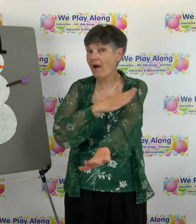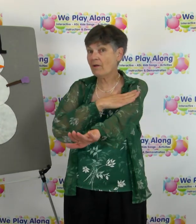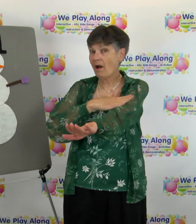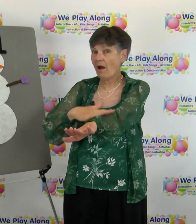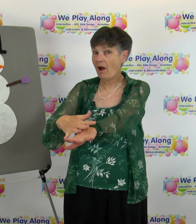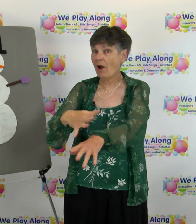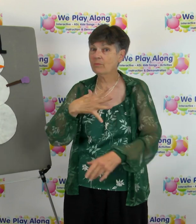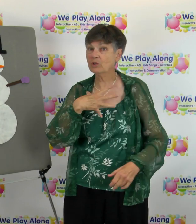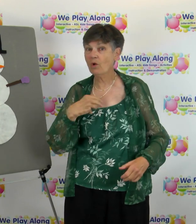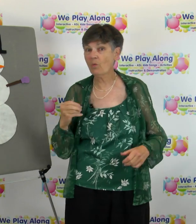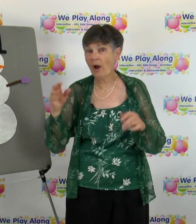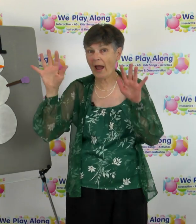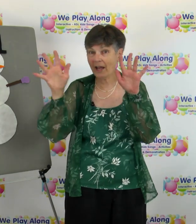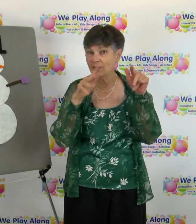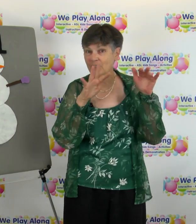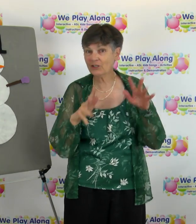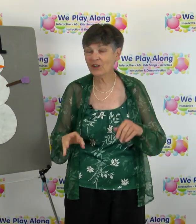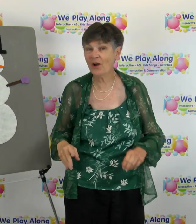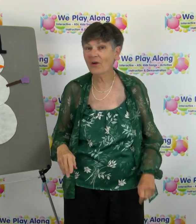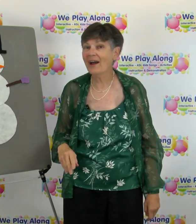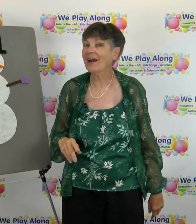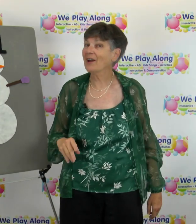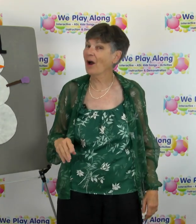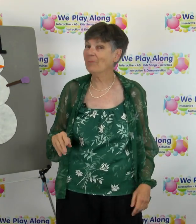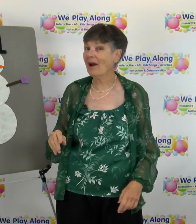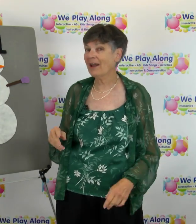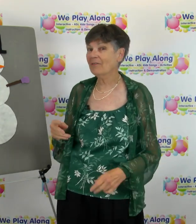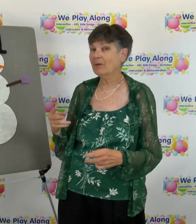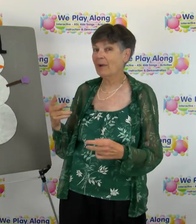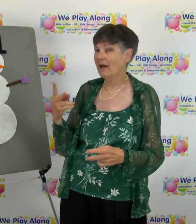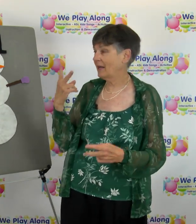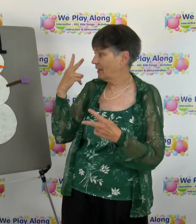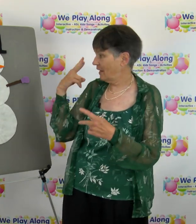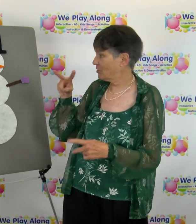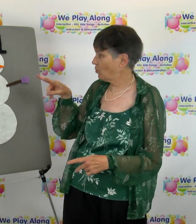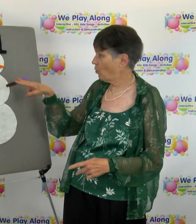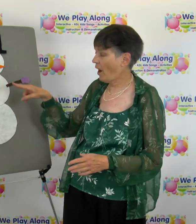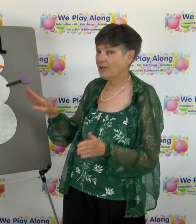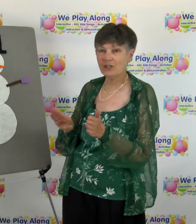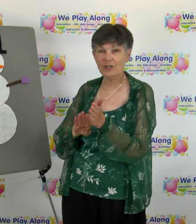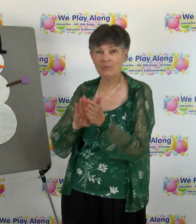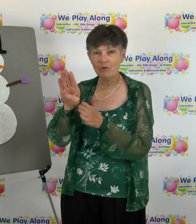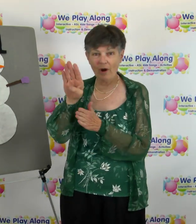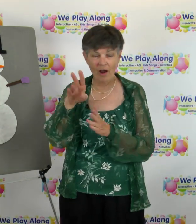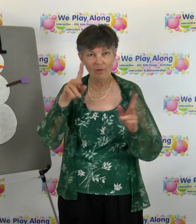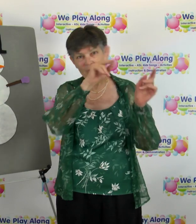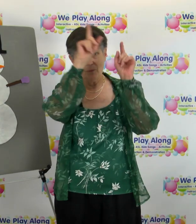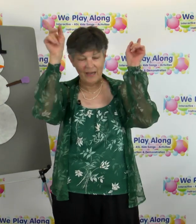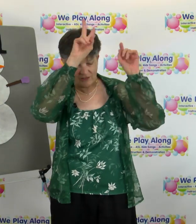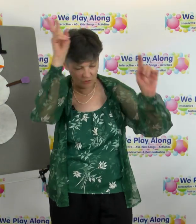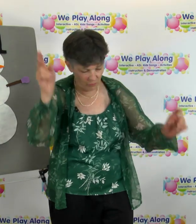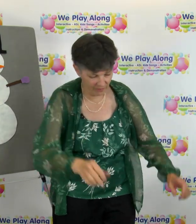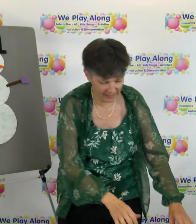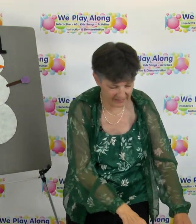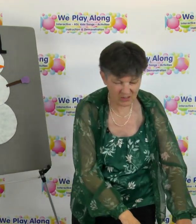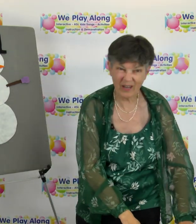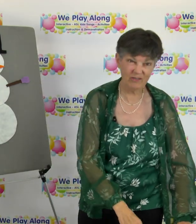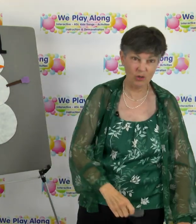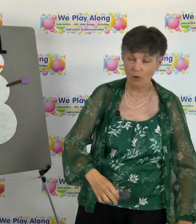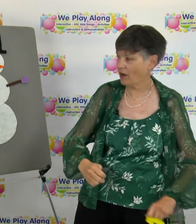arms white snow come on everybody let's watch him grow we got two more things because we have two more